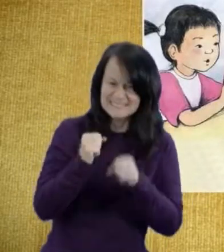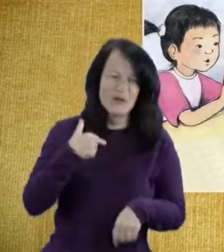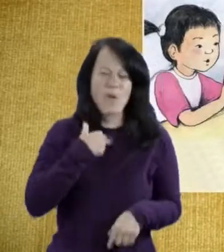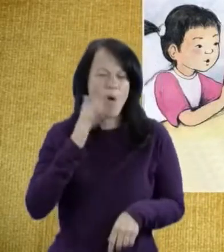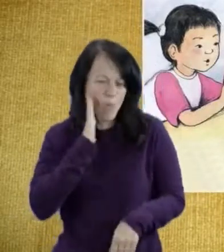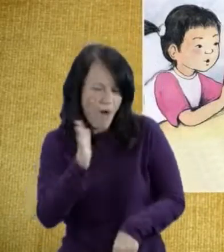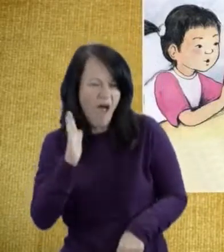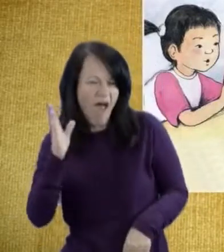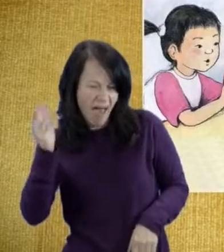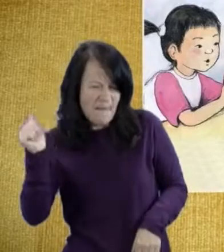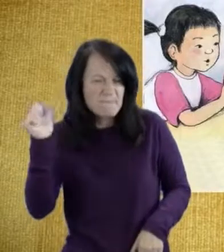I'll be back soon